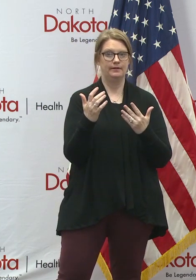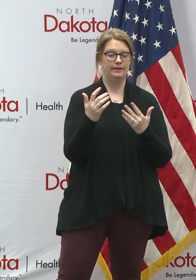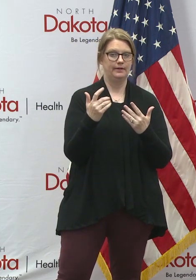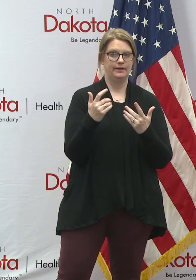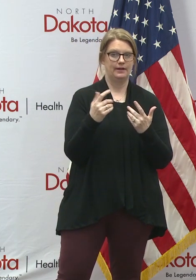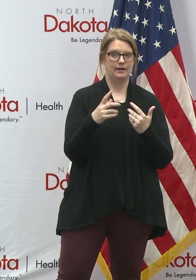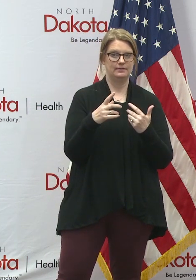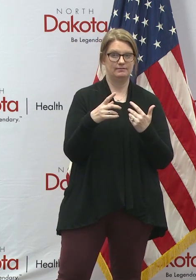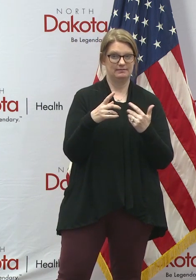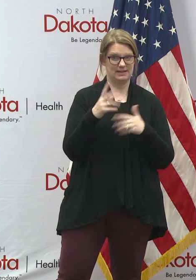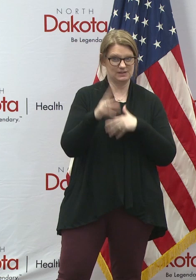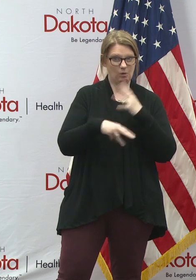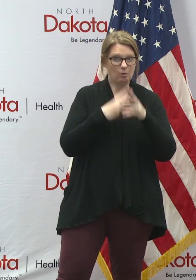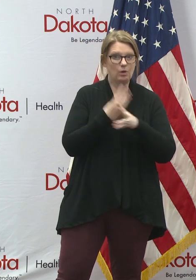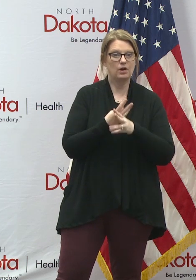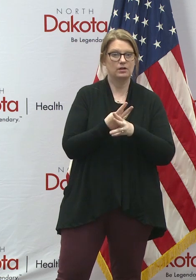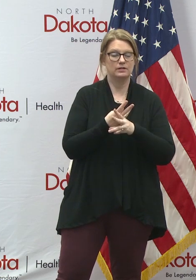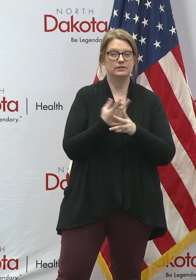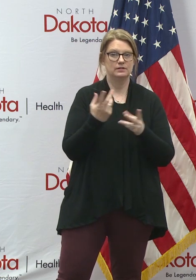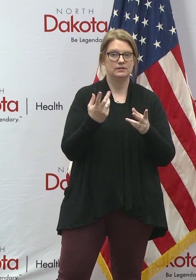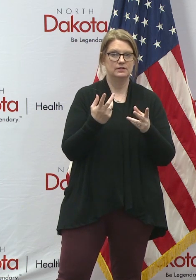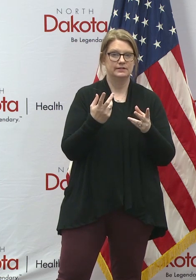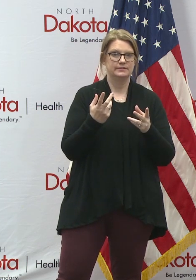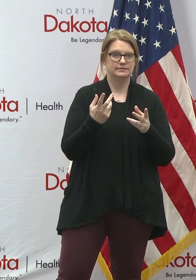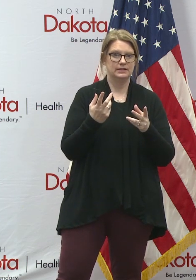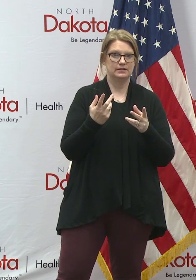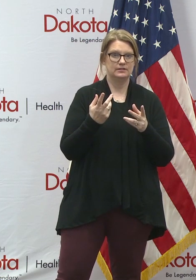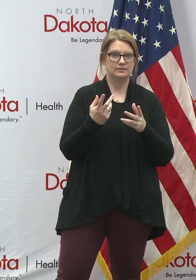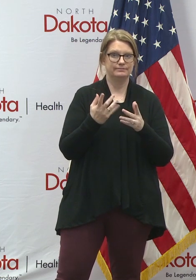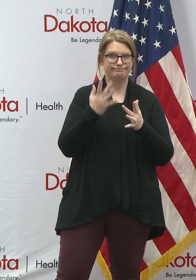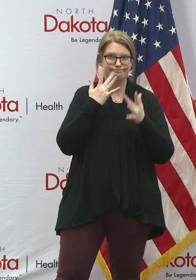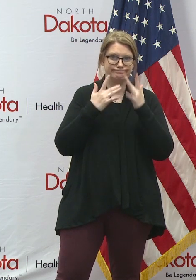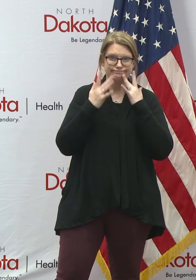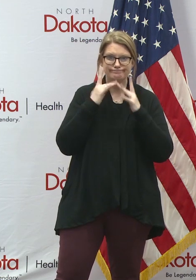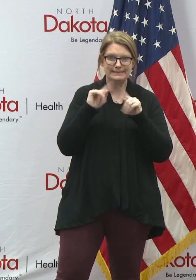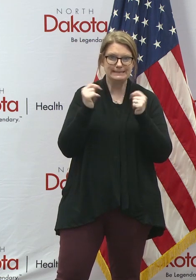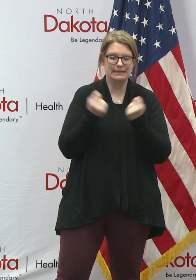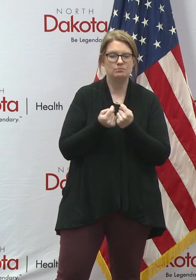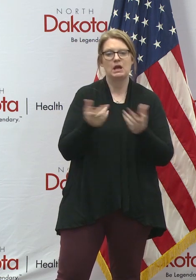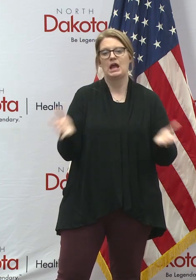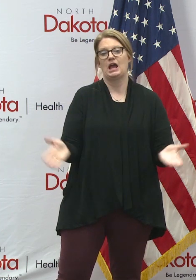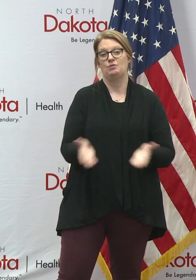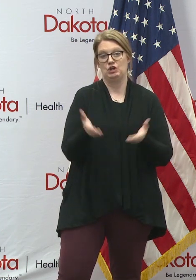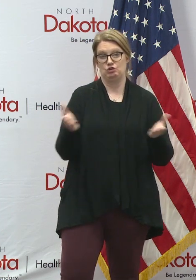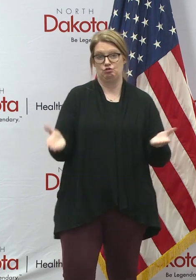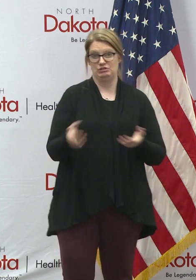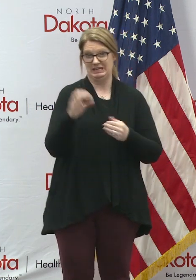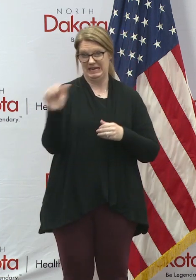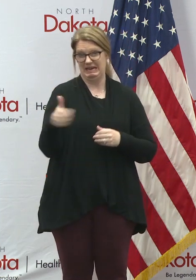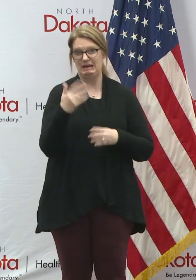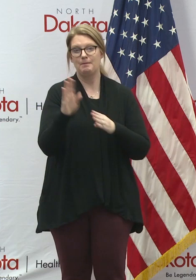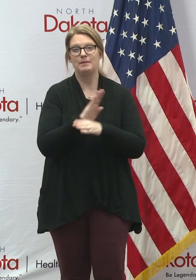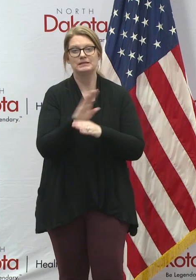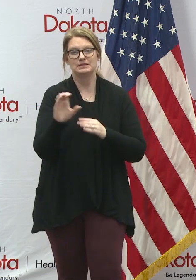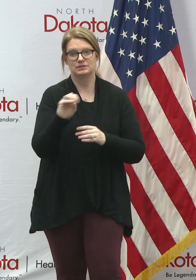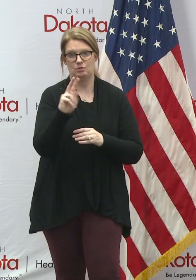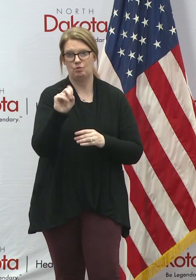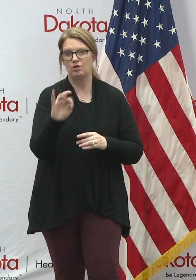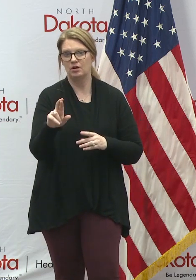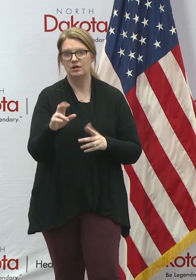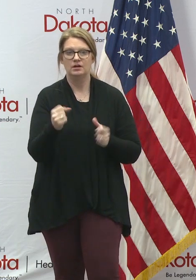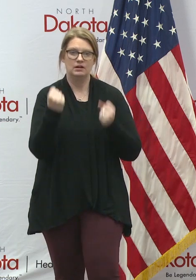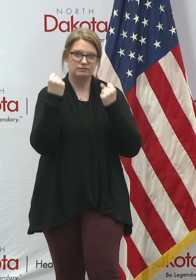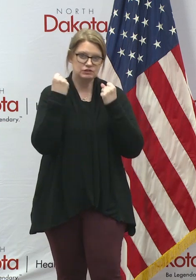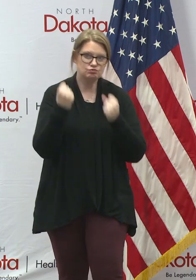a world where we're likely to return to having a shortage of team members is I would encourage any business owner to have strong